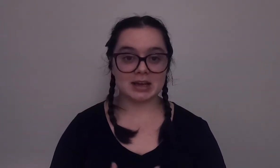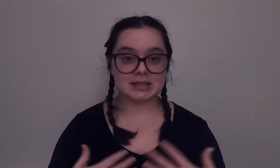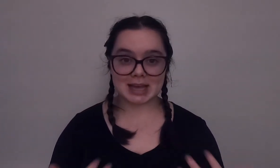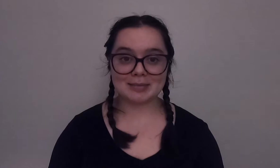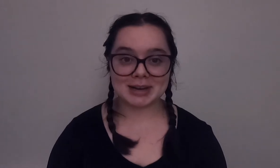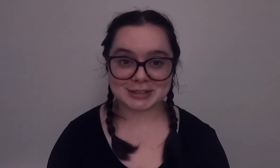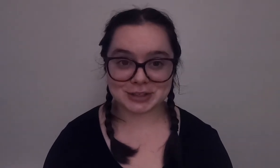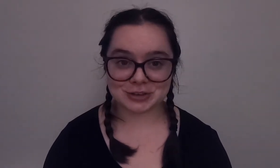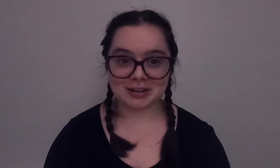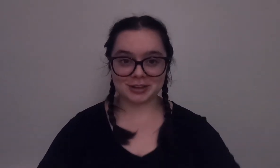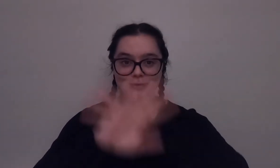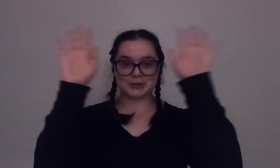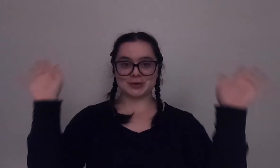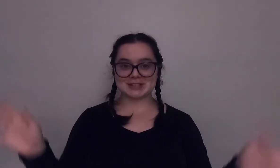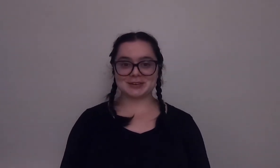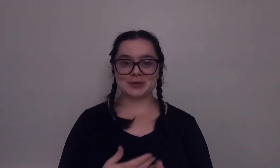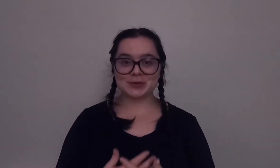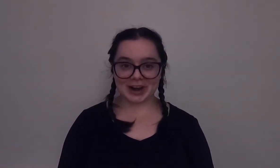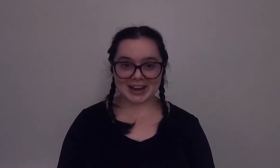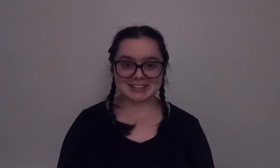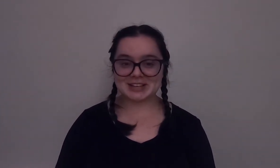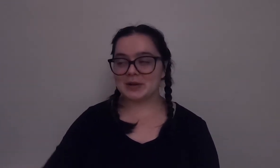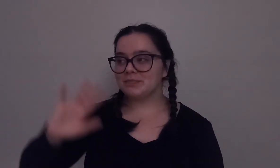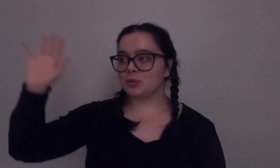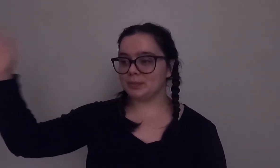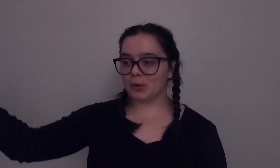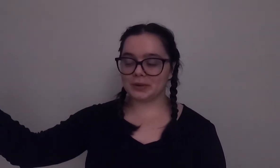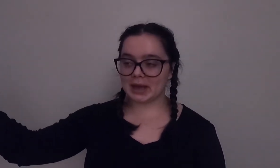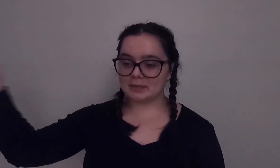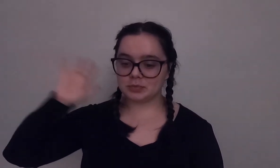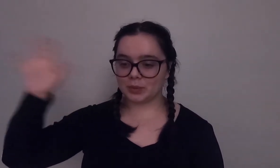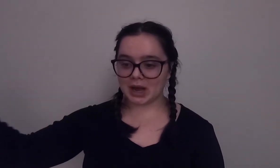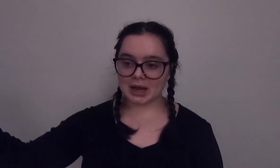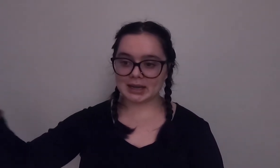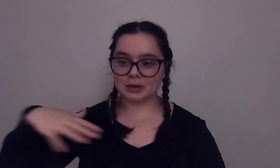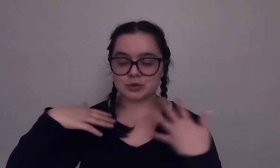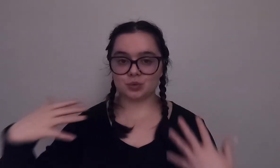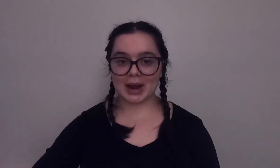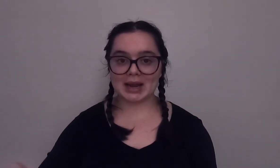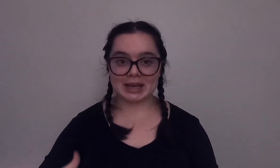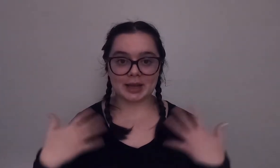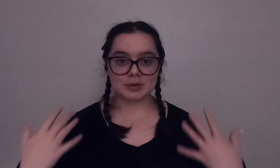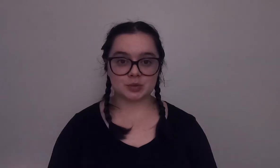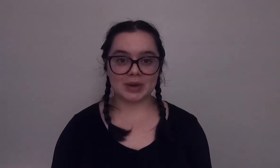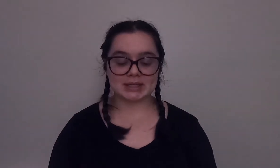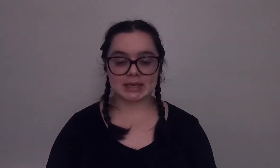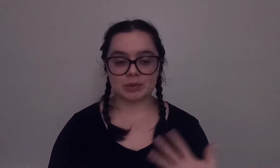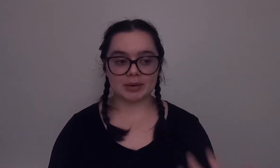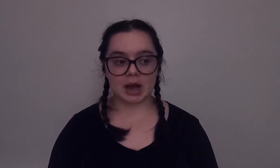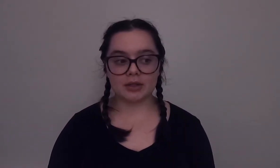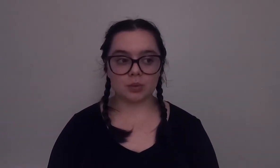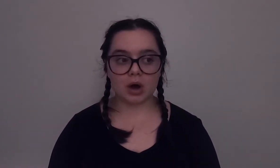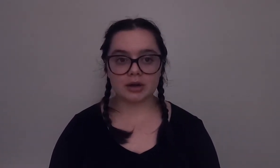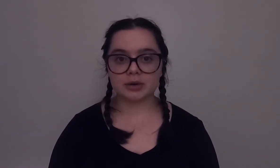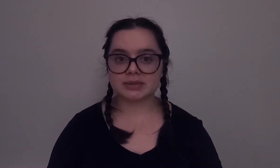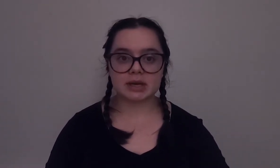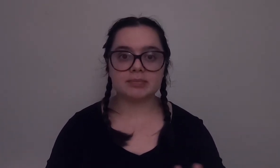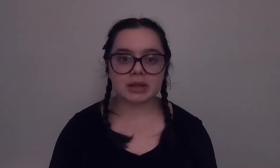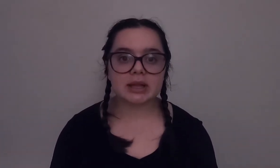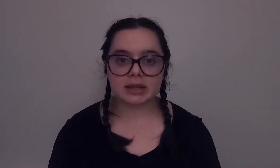10 minutes to drive there which was great we pulled up we got in it was raining it was windy and when we got in the water was completely